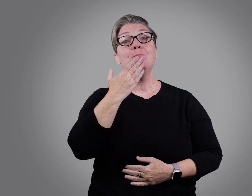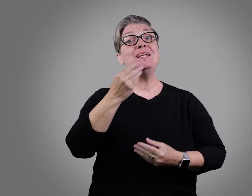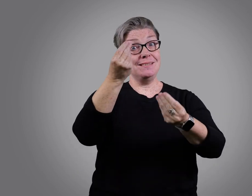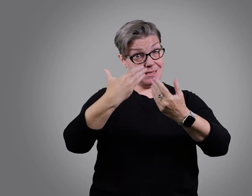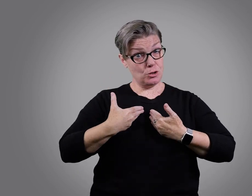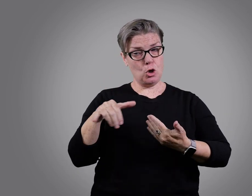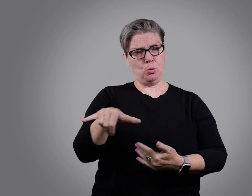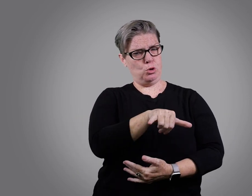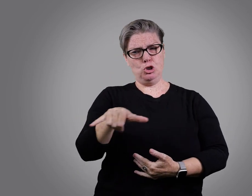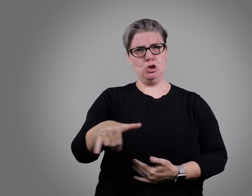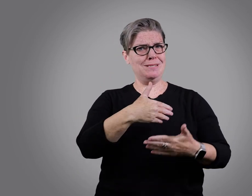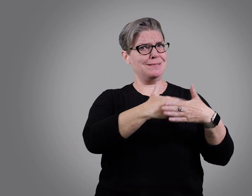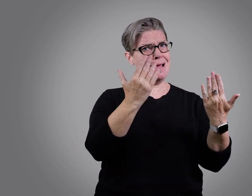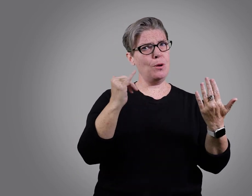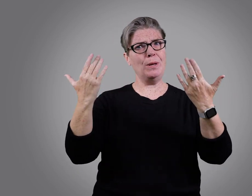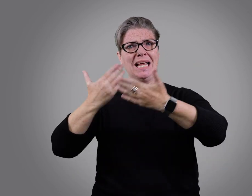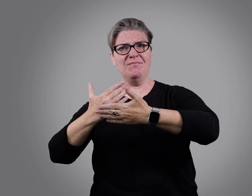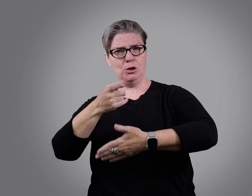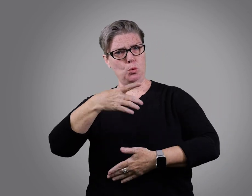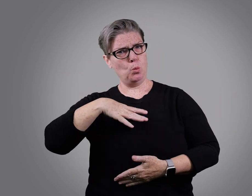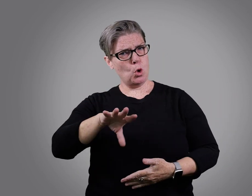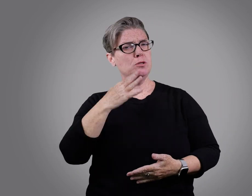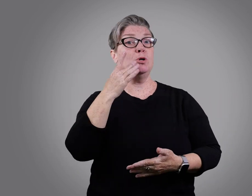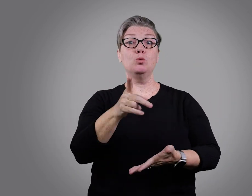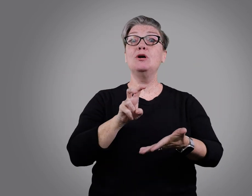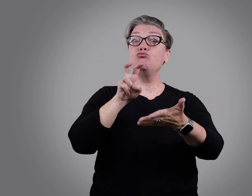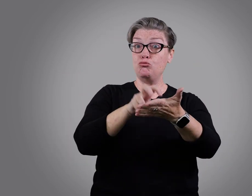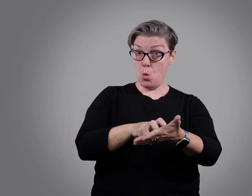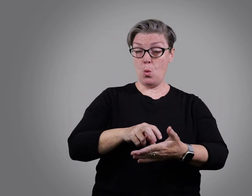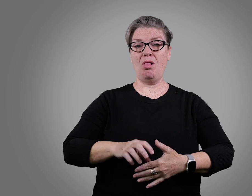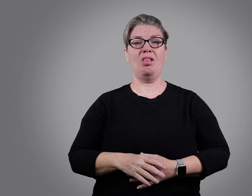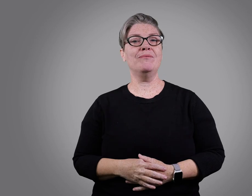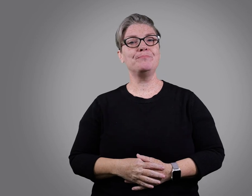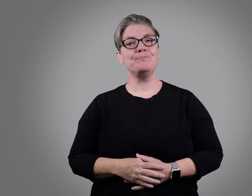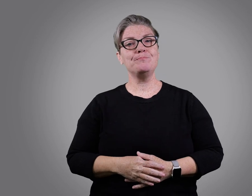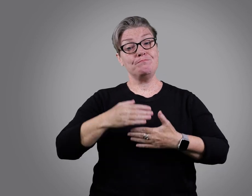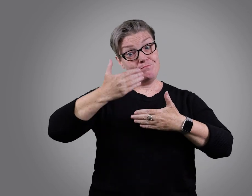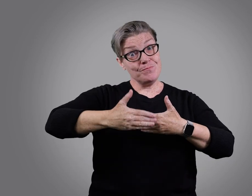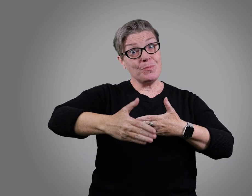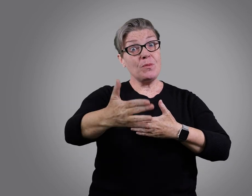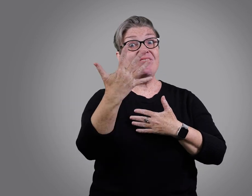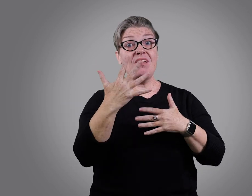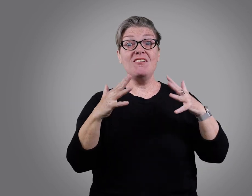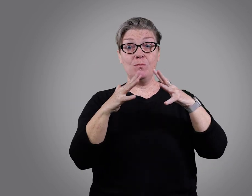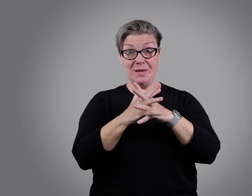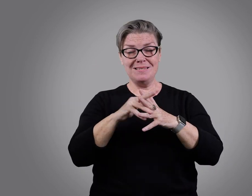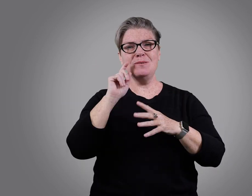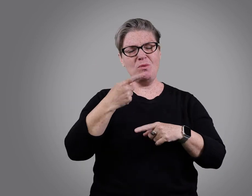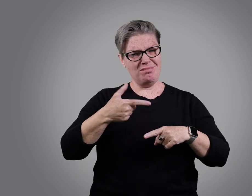enrolment, please let us know if you would prefer the daytime classes or the evening classes. Each week you'll discover